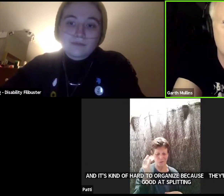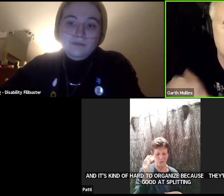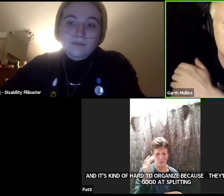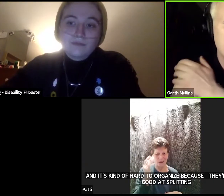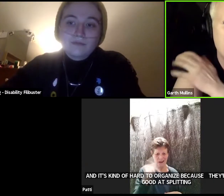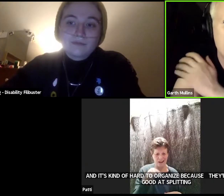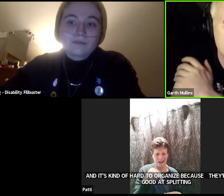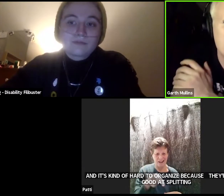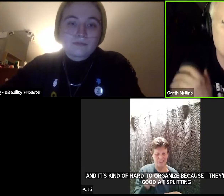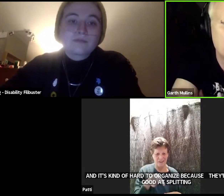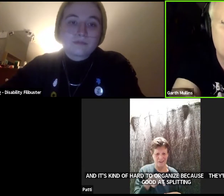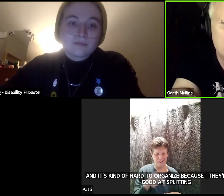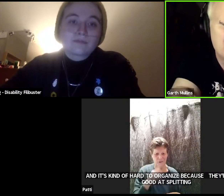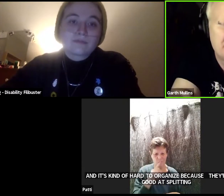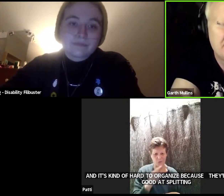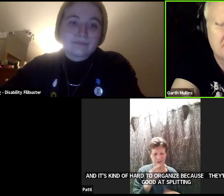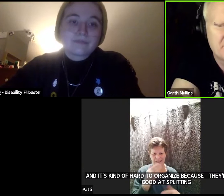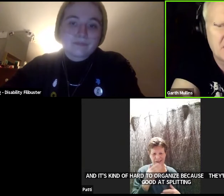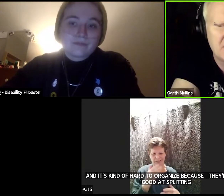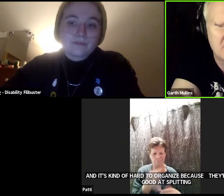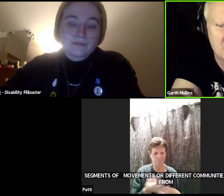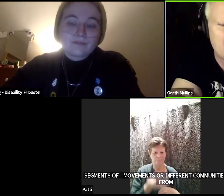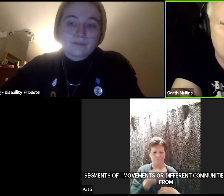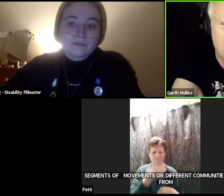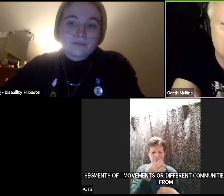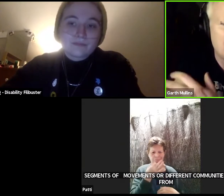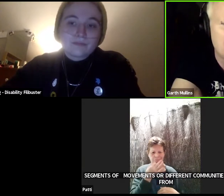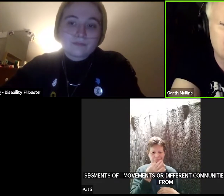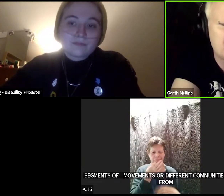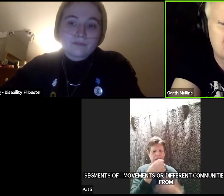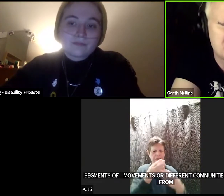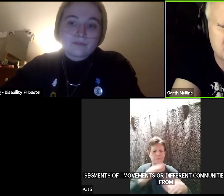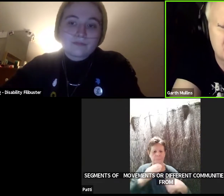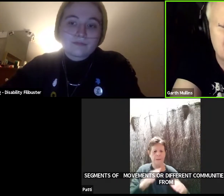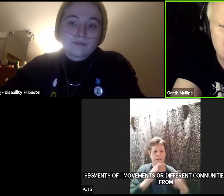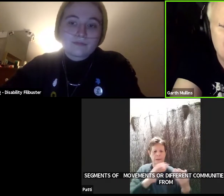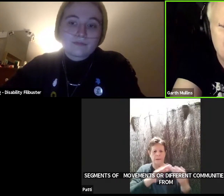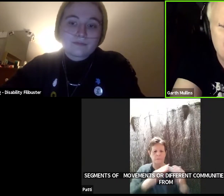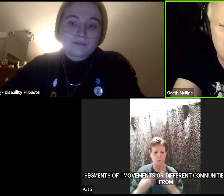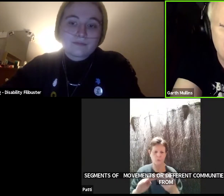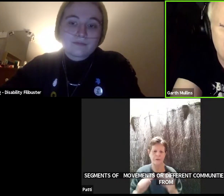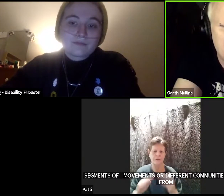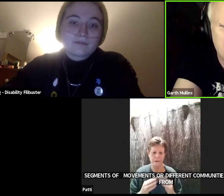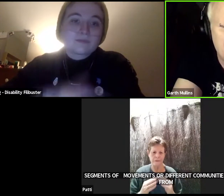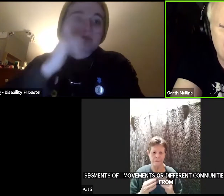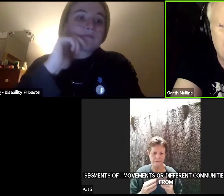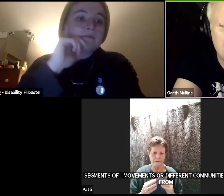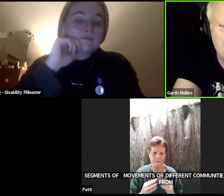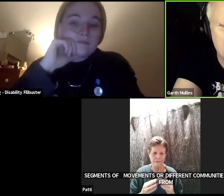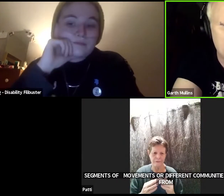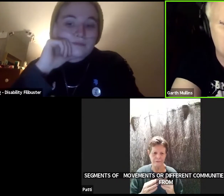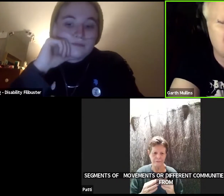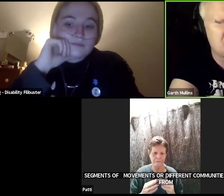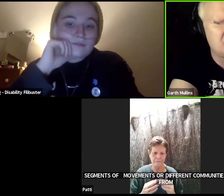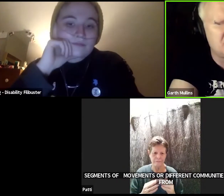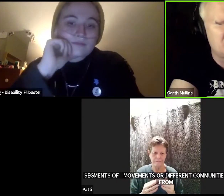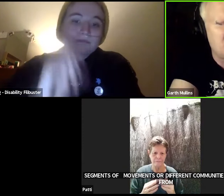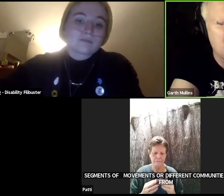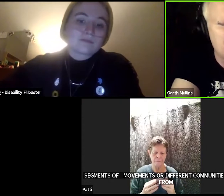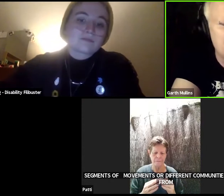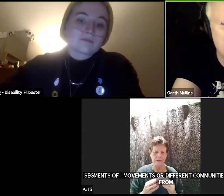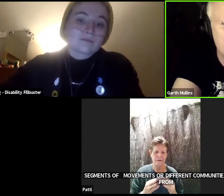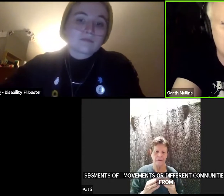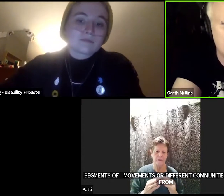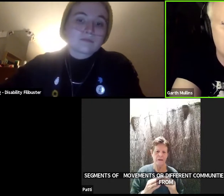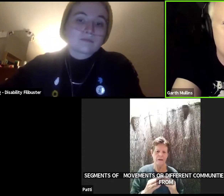or different communities apart from each other and uh so i i love to see this but uh you know it's like in